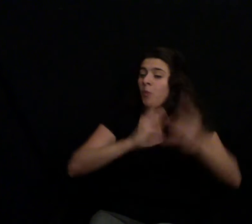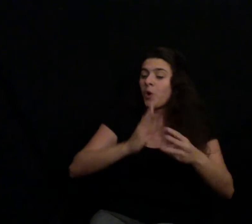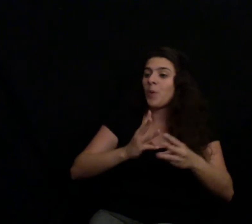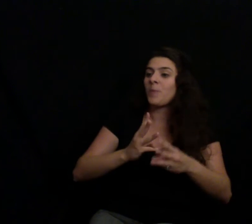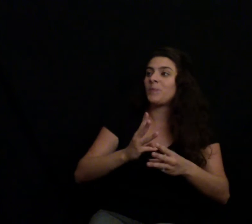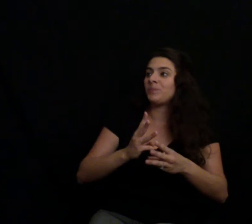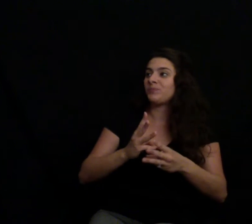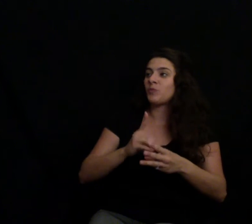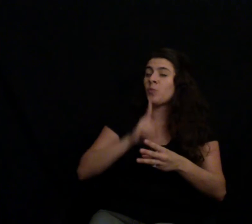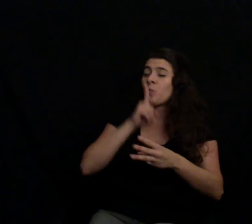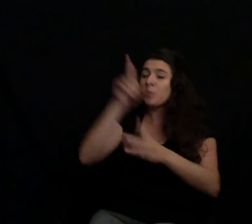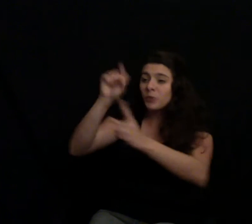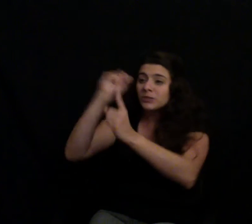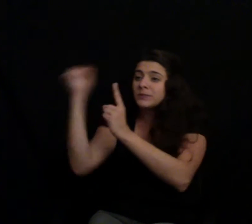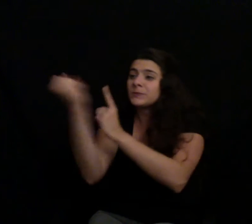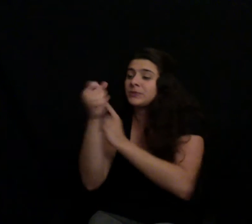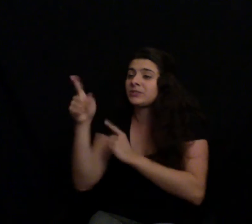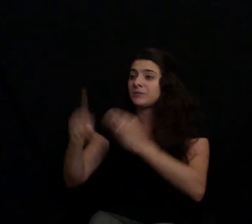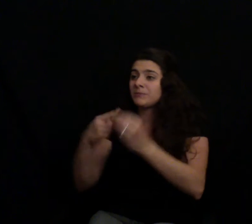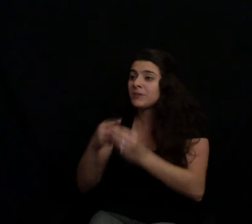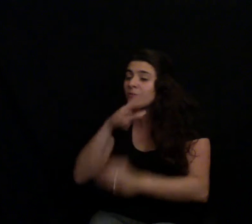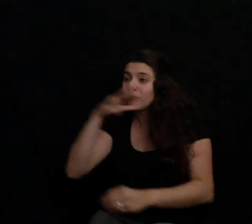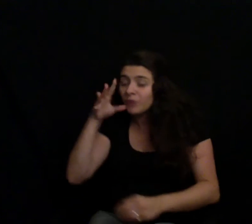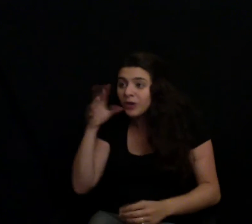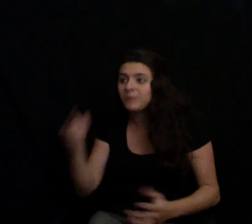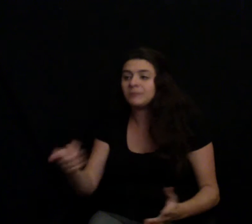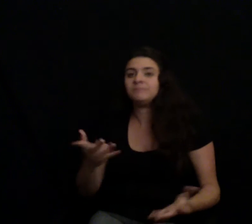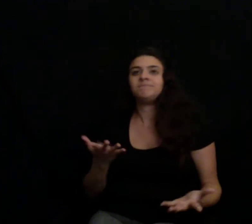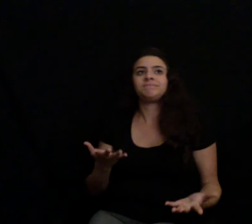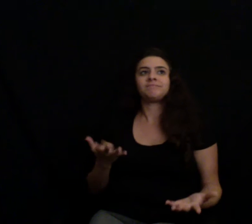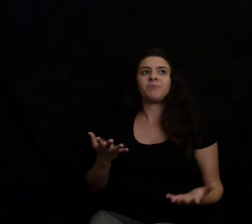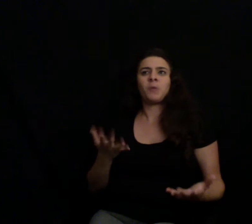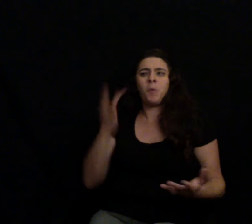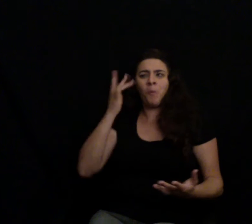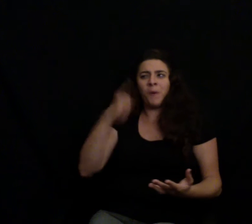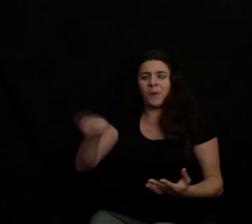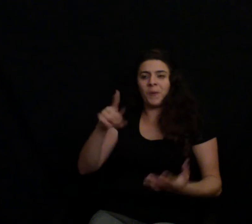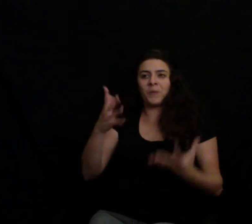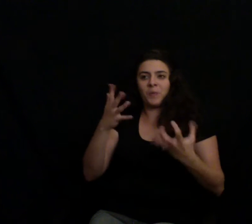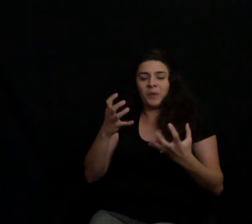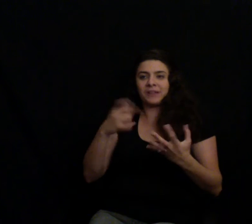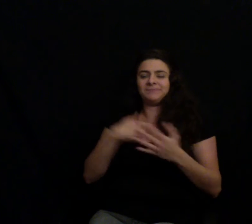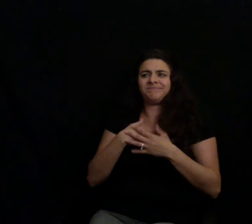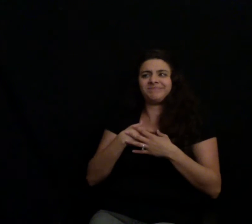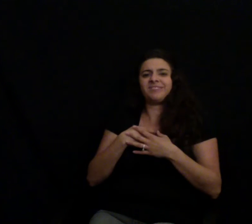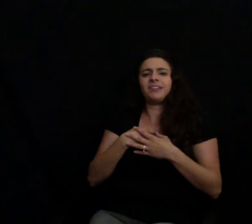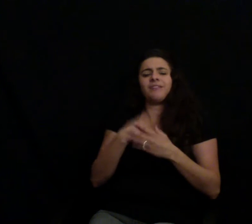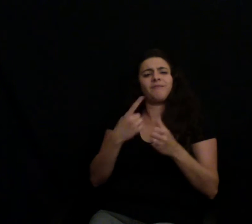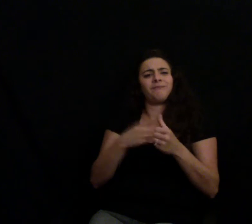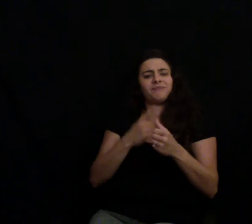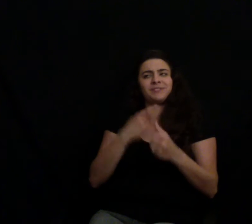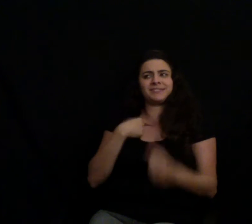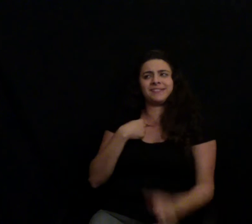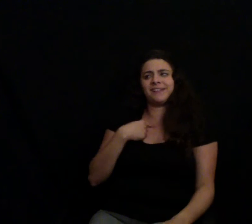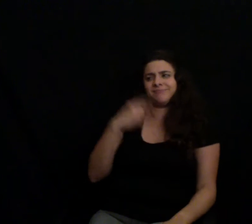everything to lose. And yet he did it anyway. So, of course, naturally, I was very suspicious and worried that